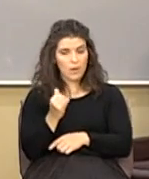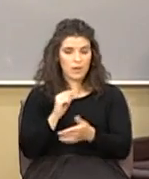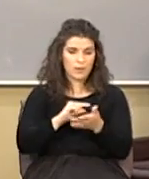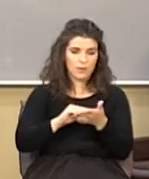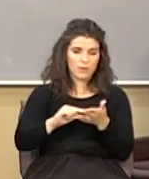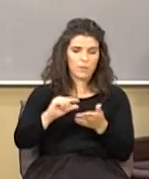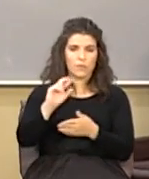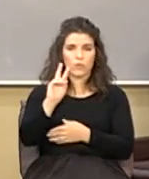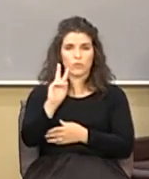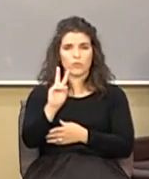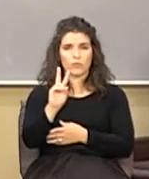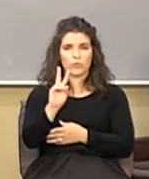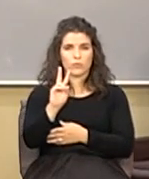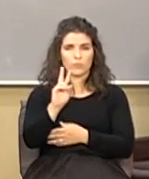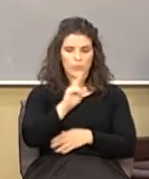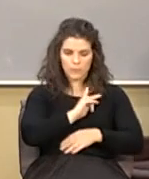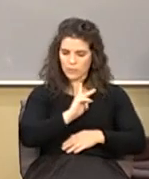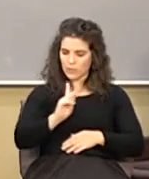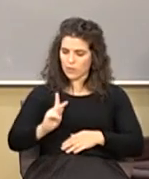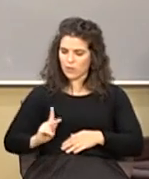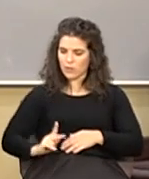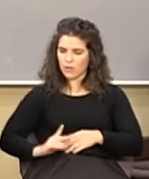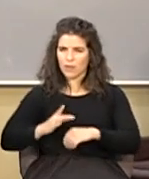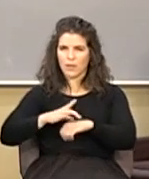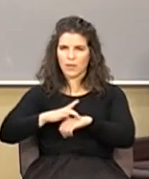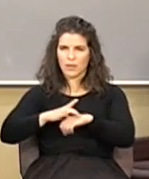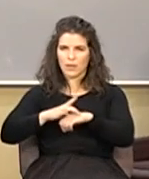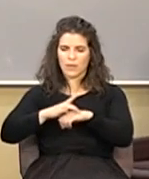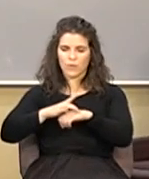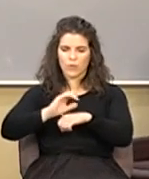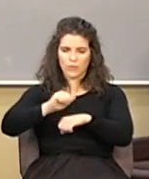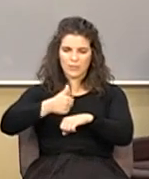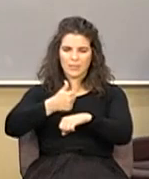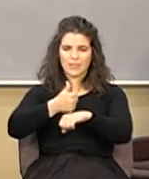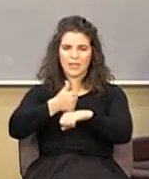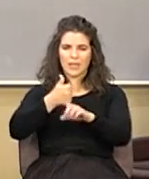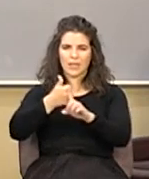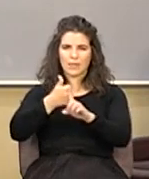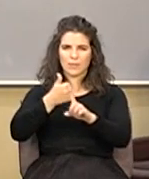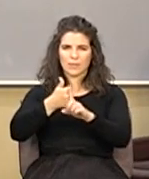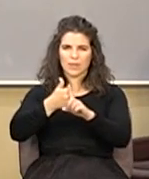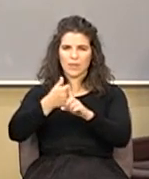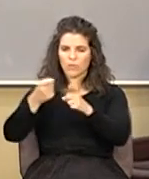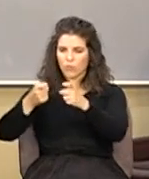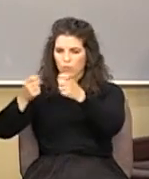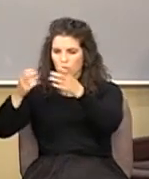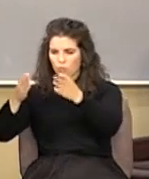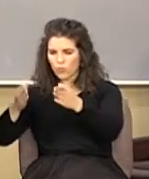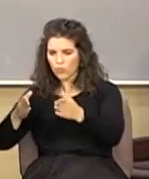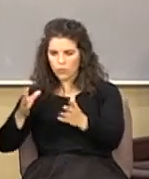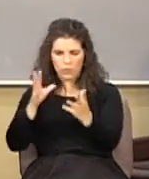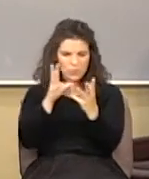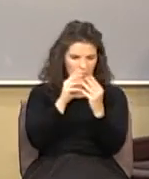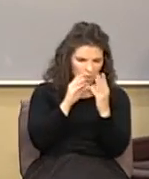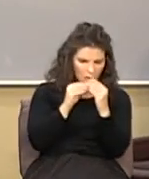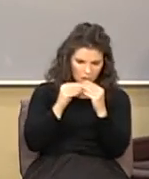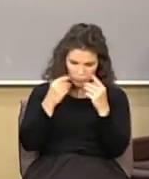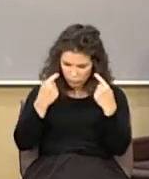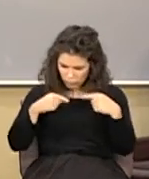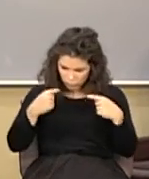the kings of the earth set themselves the rulers take counsel together against what